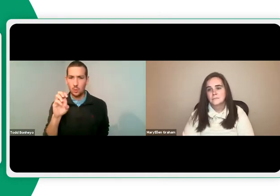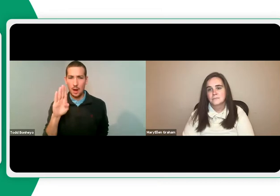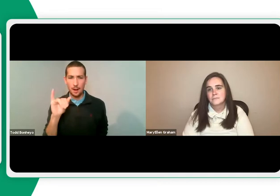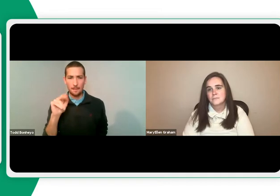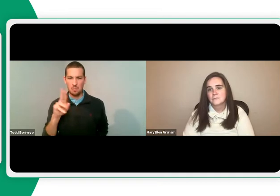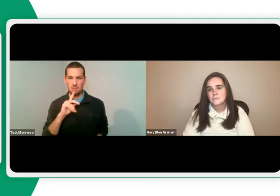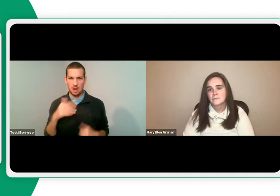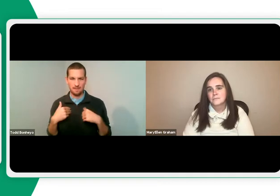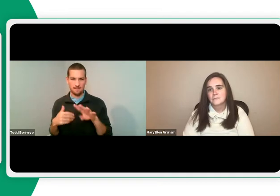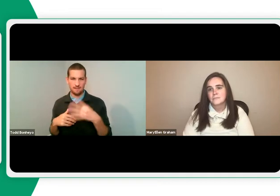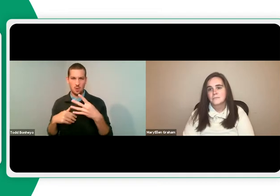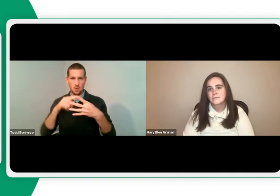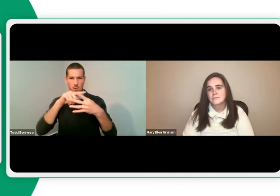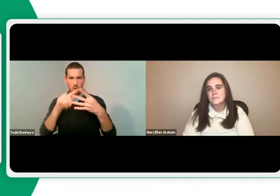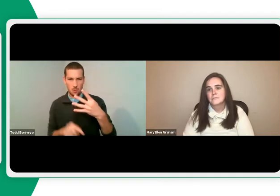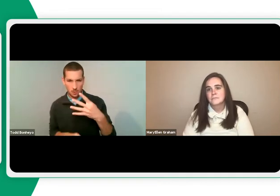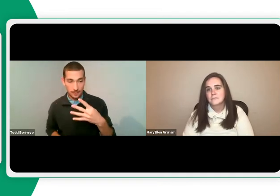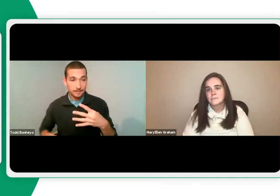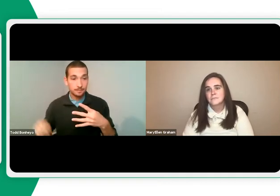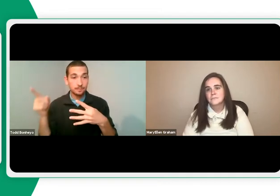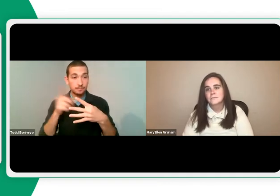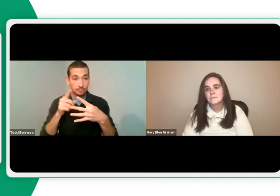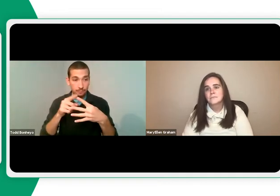The goals for today's webinar are four.